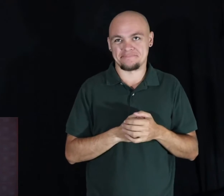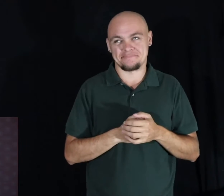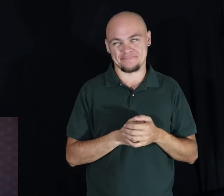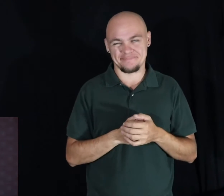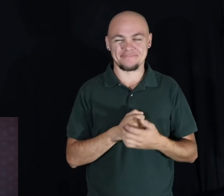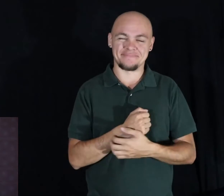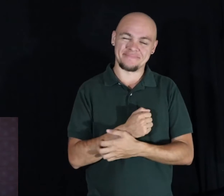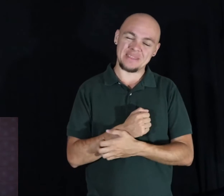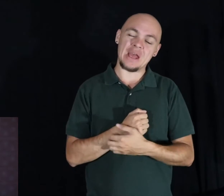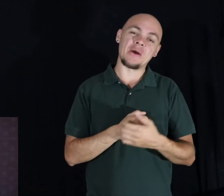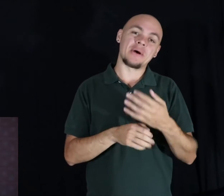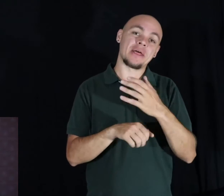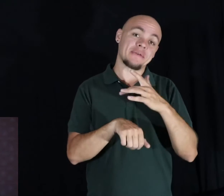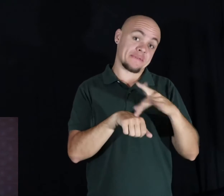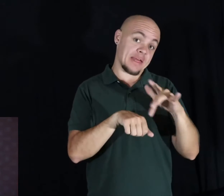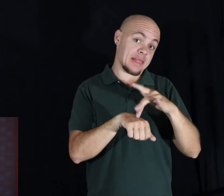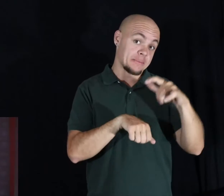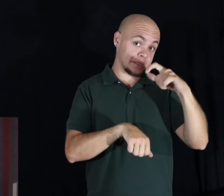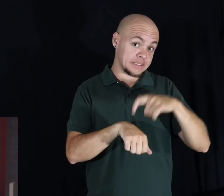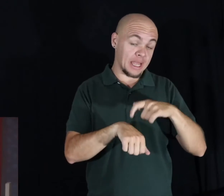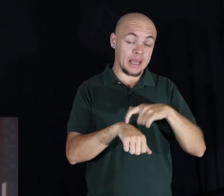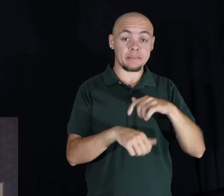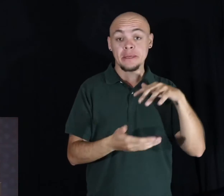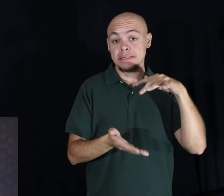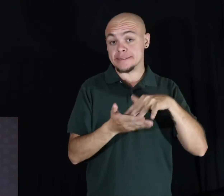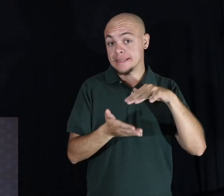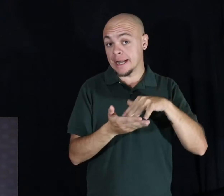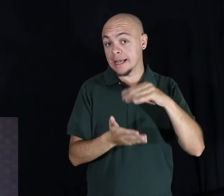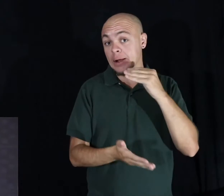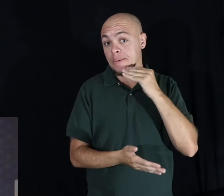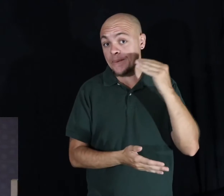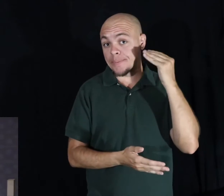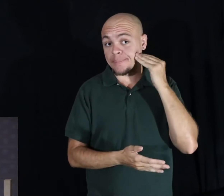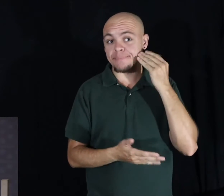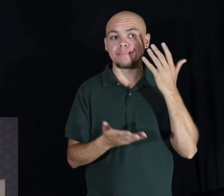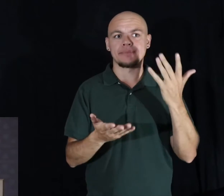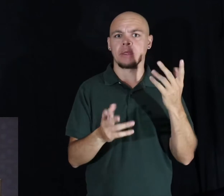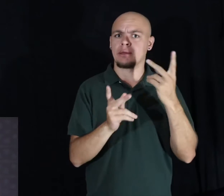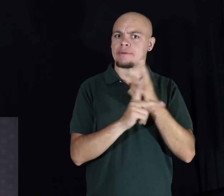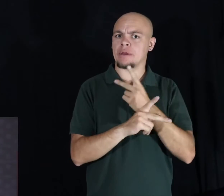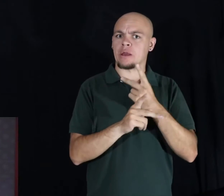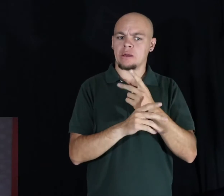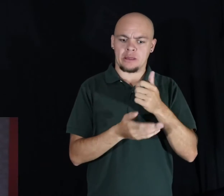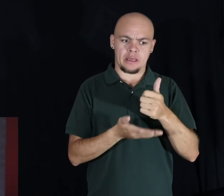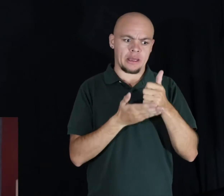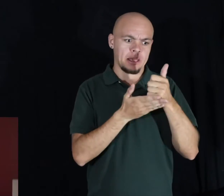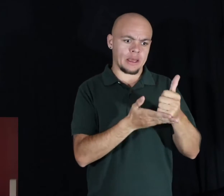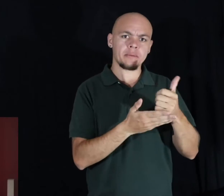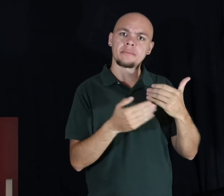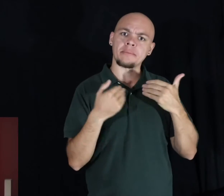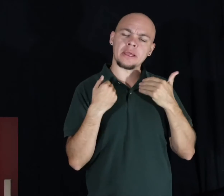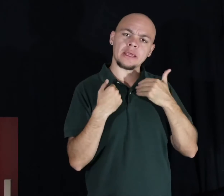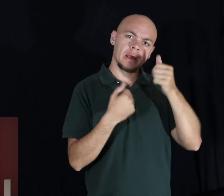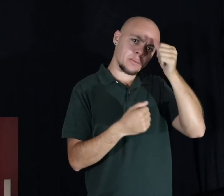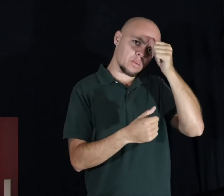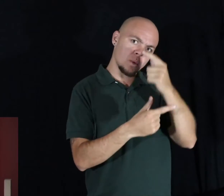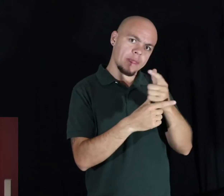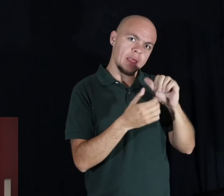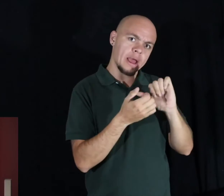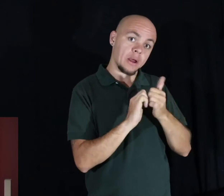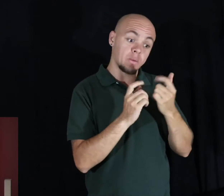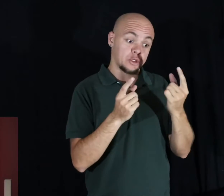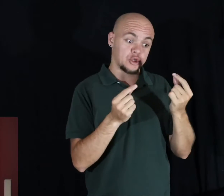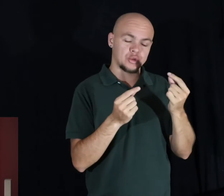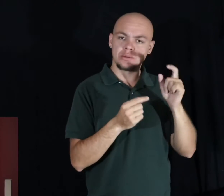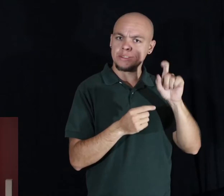Now with all this free time from studying at home, I had finally figured out how I was going to help my little brother. I knew that what he needed to